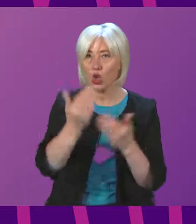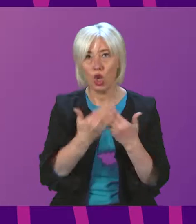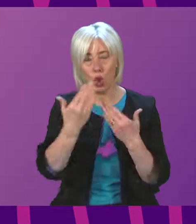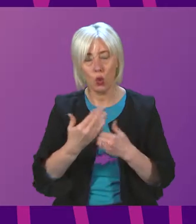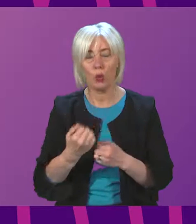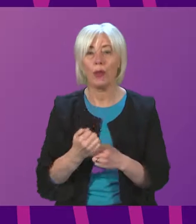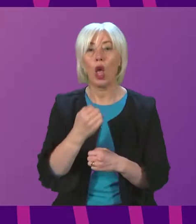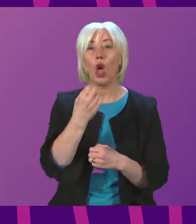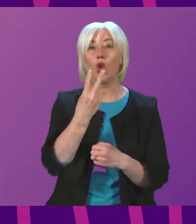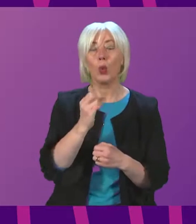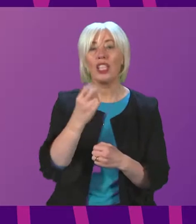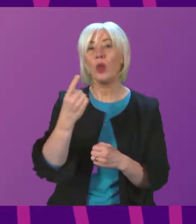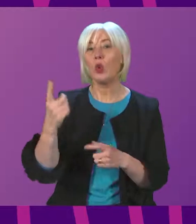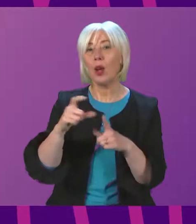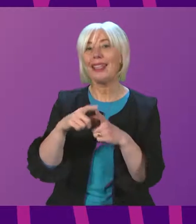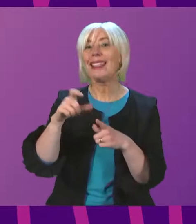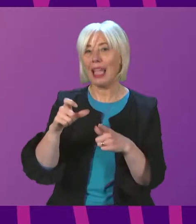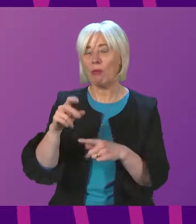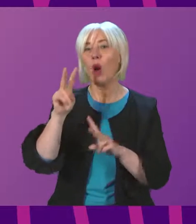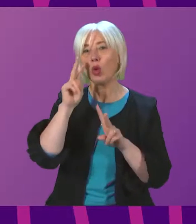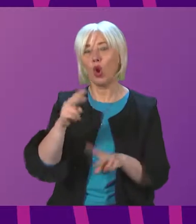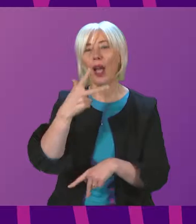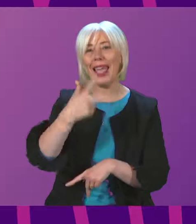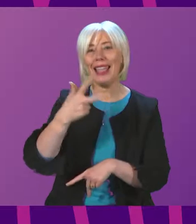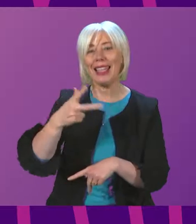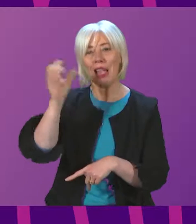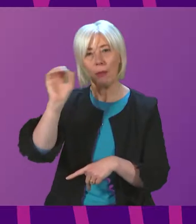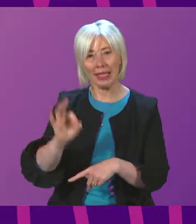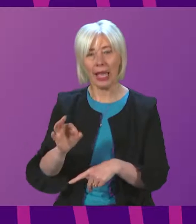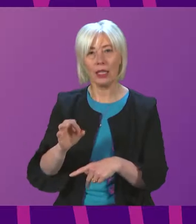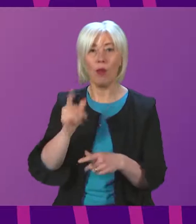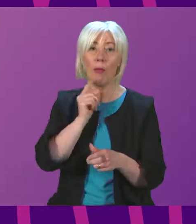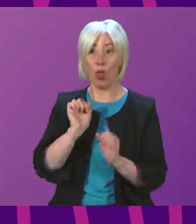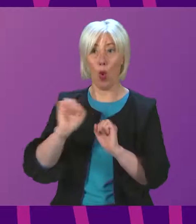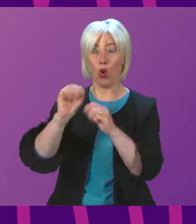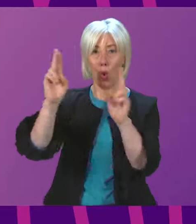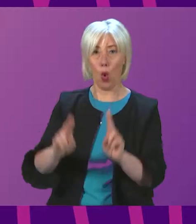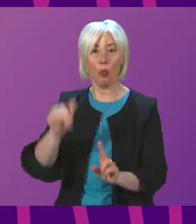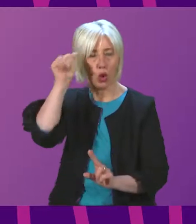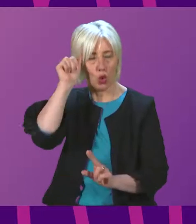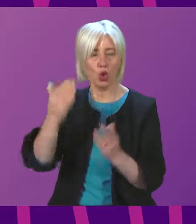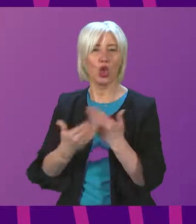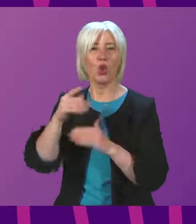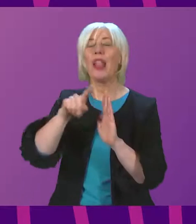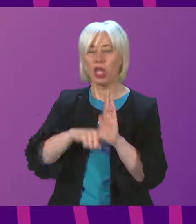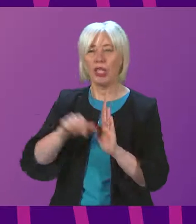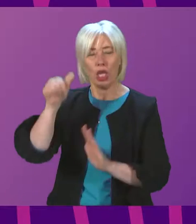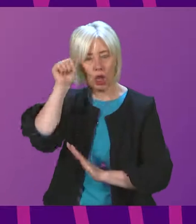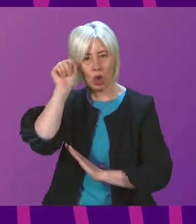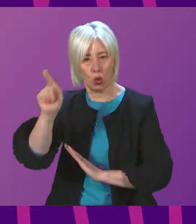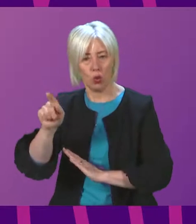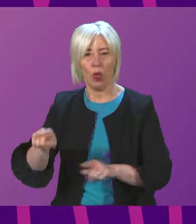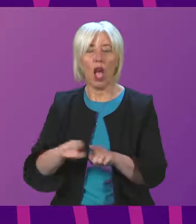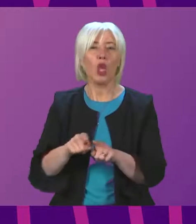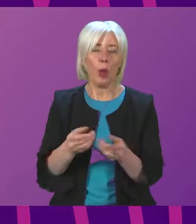December 2021 showed that 88% of homeowners were aware of the new legislation. We've also made materials